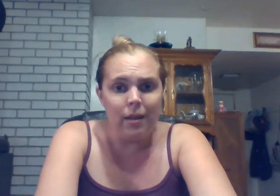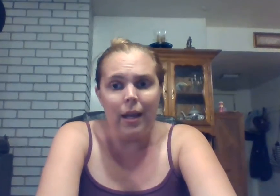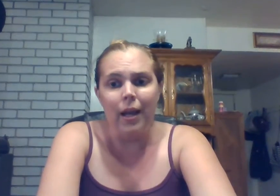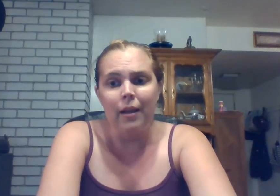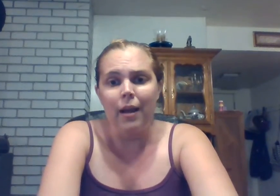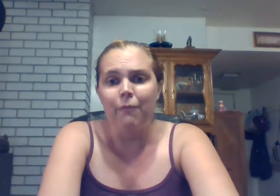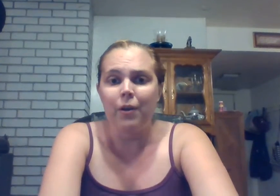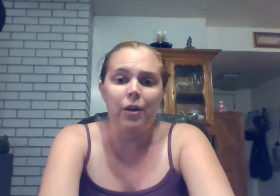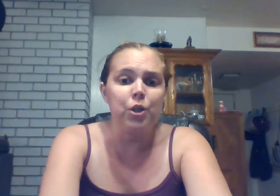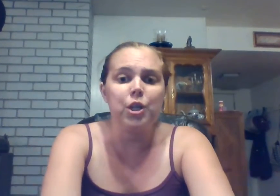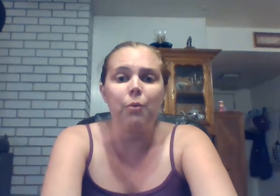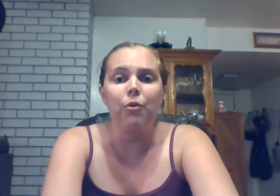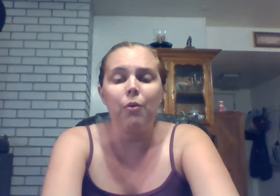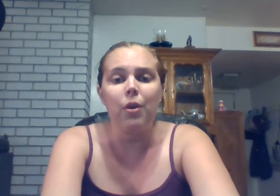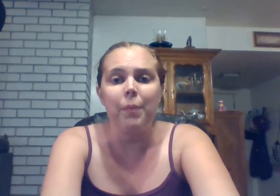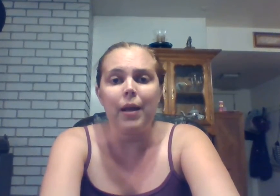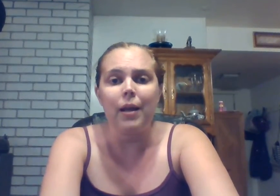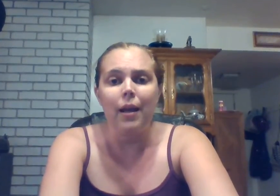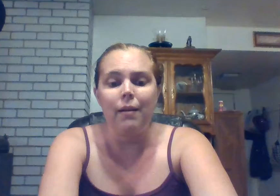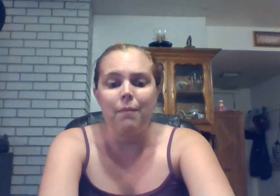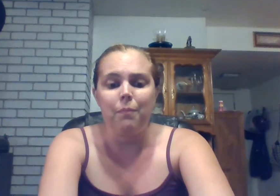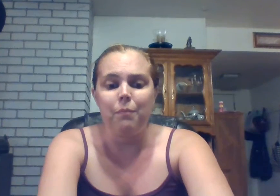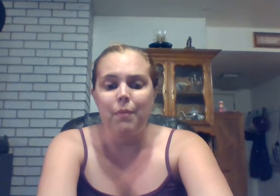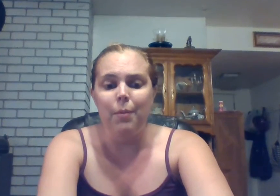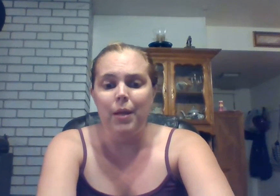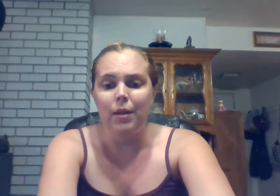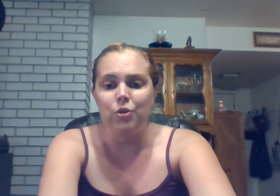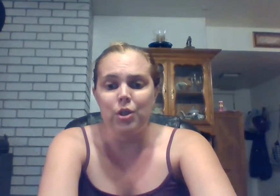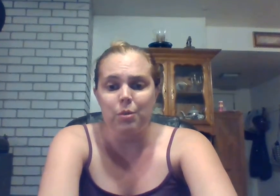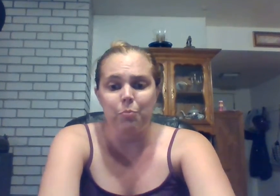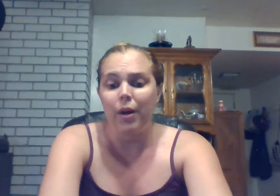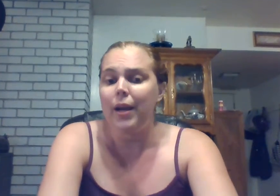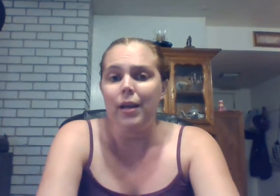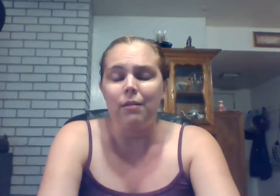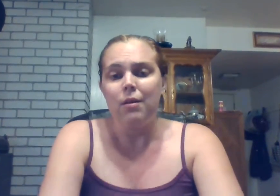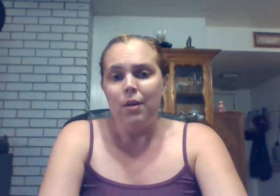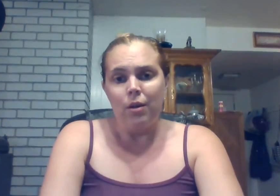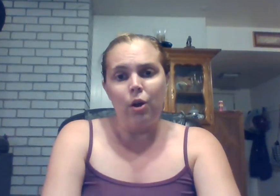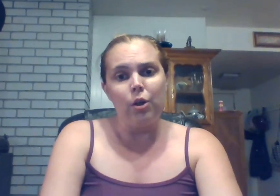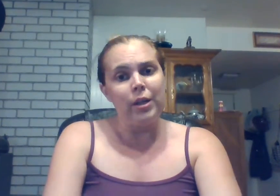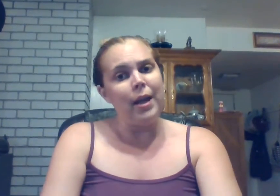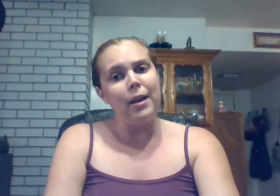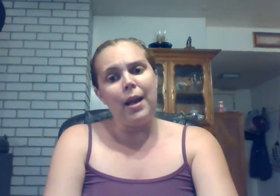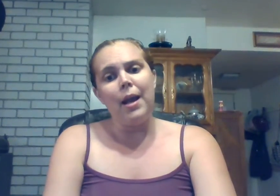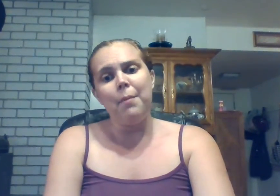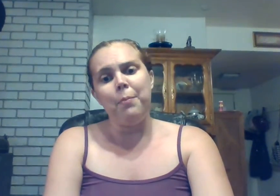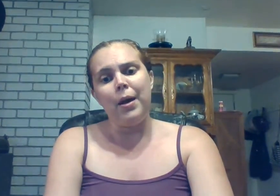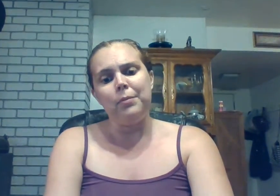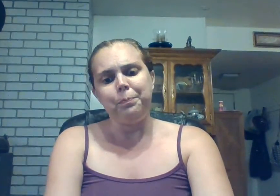and i figured i'd share with you a little bit and maybe just pray and call it a day today but